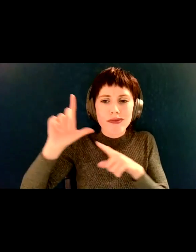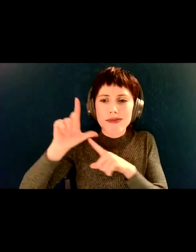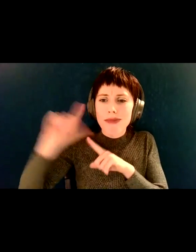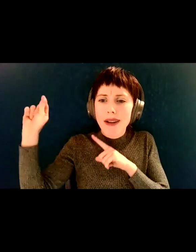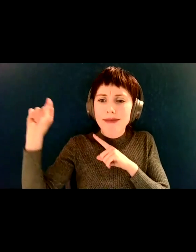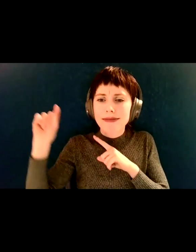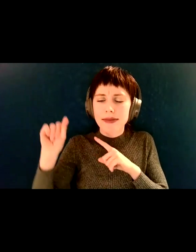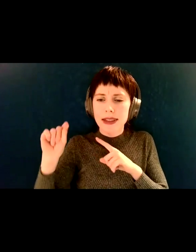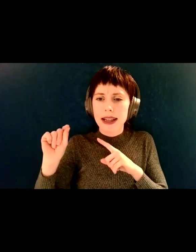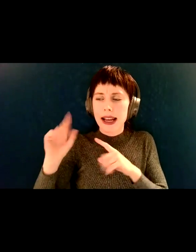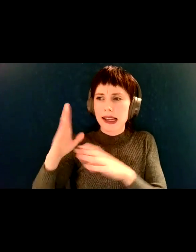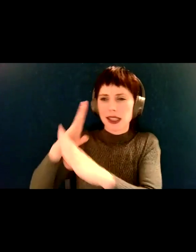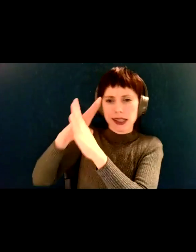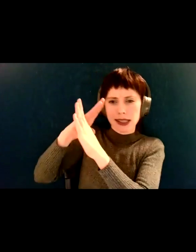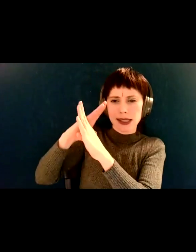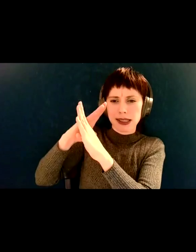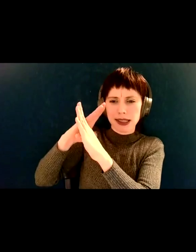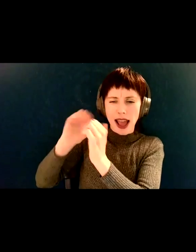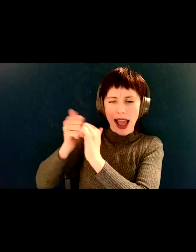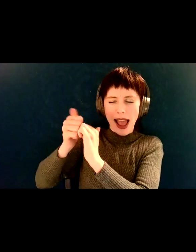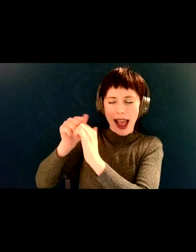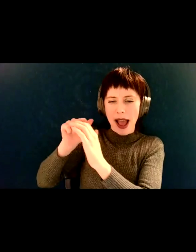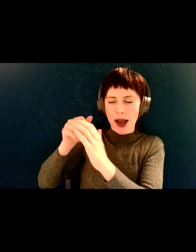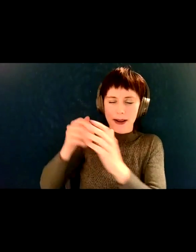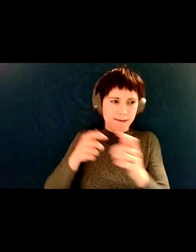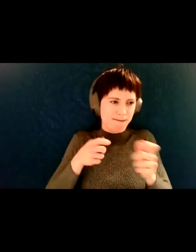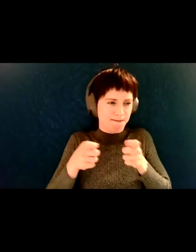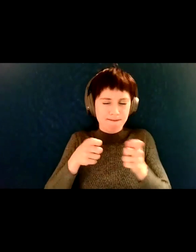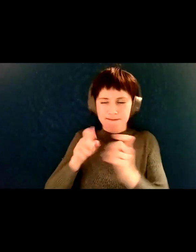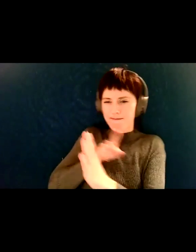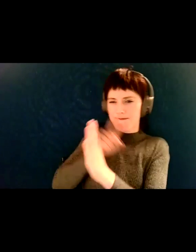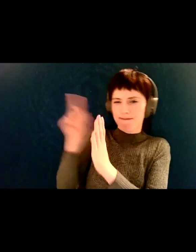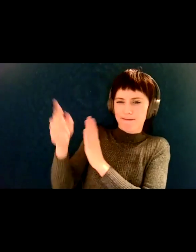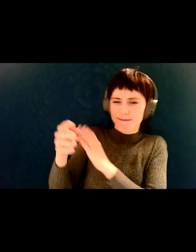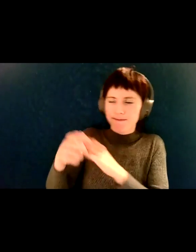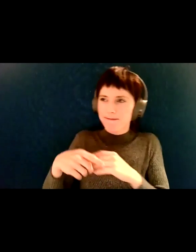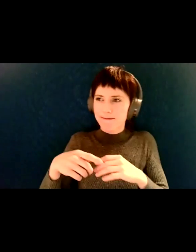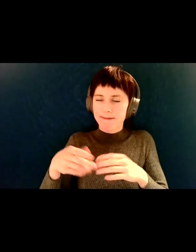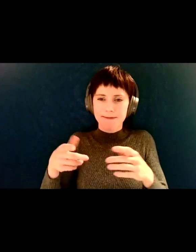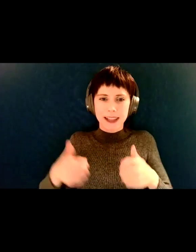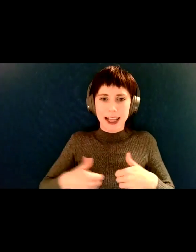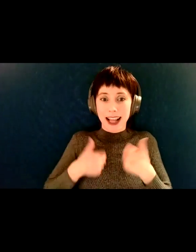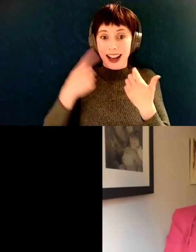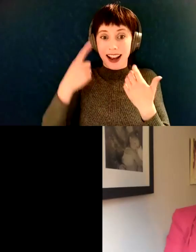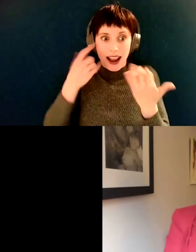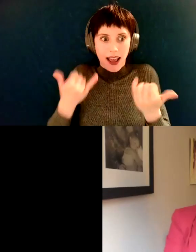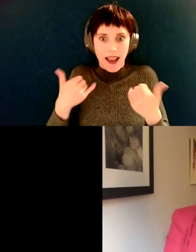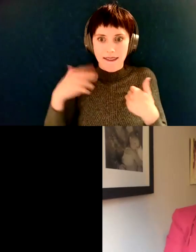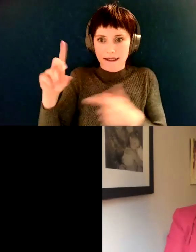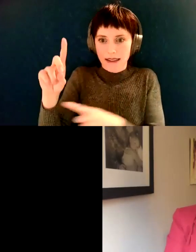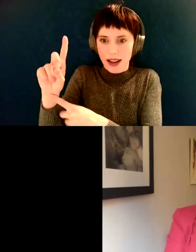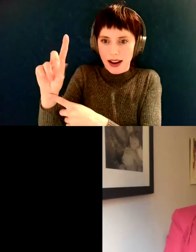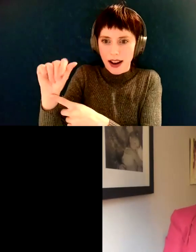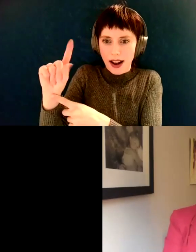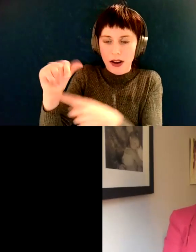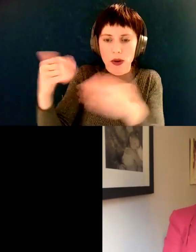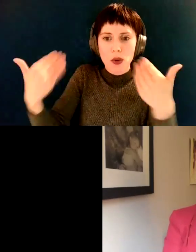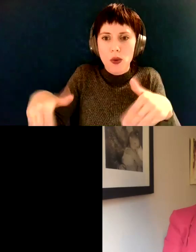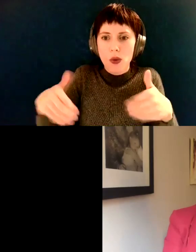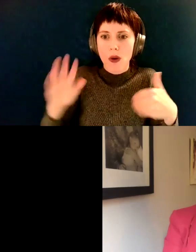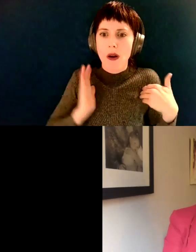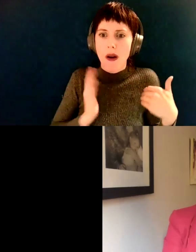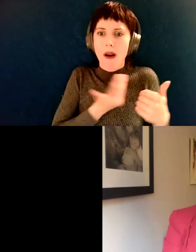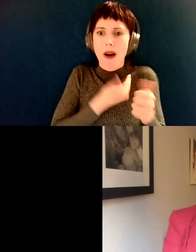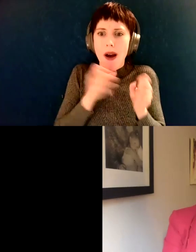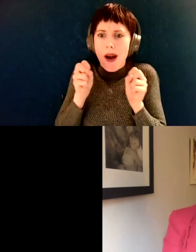around things and deal with things. And I, think that once we get our hands on this data, like the sky's the limit, you are